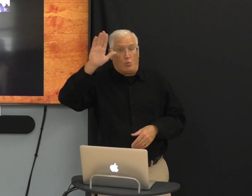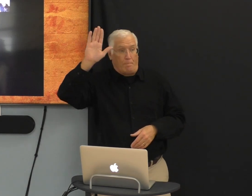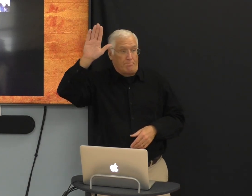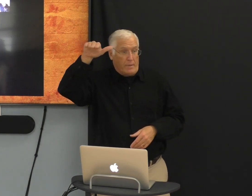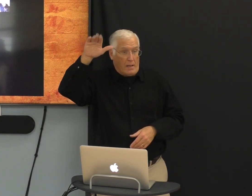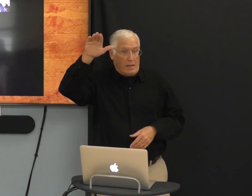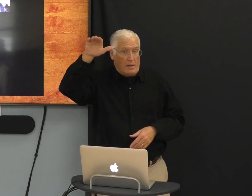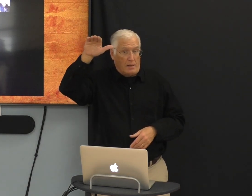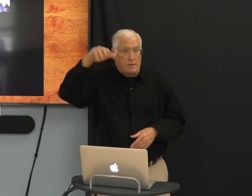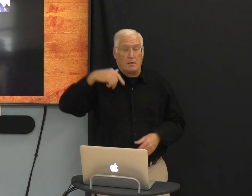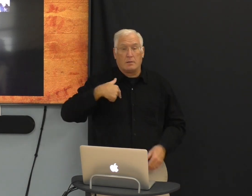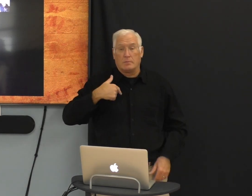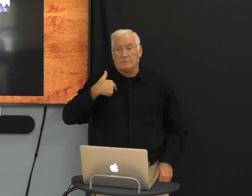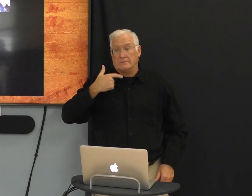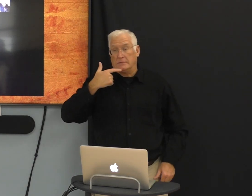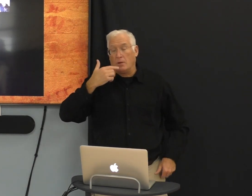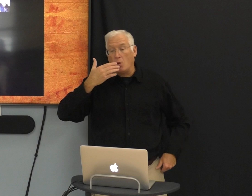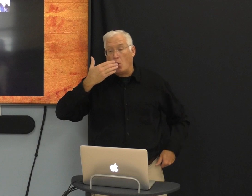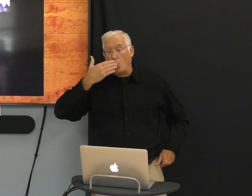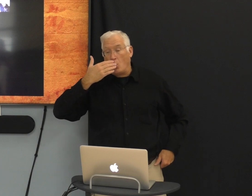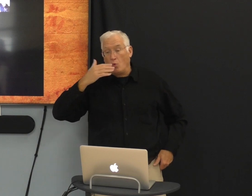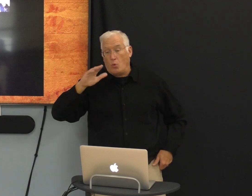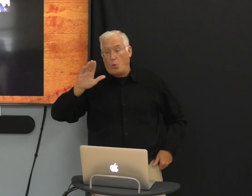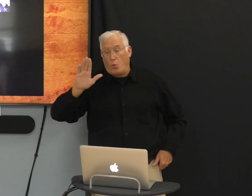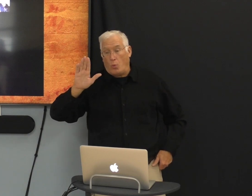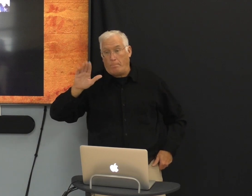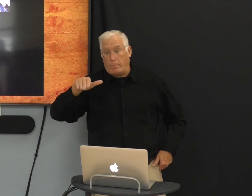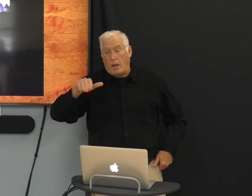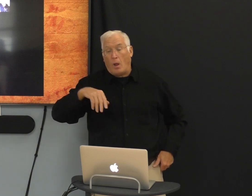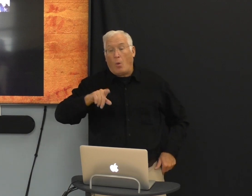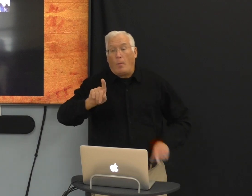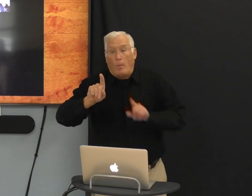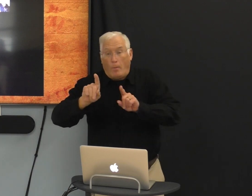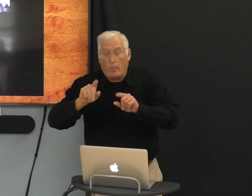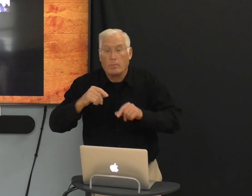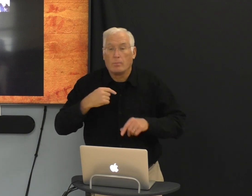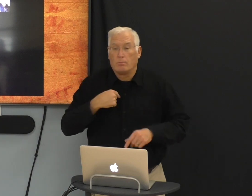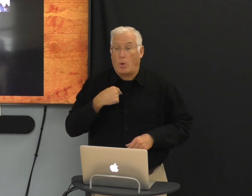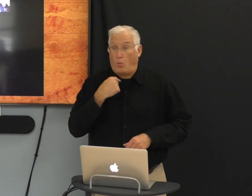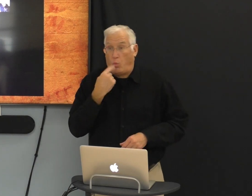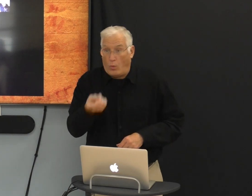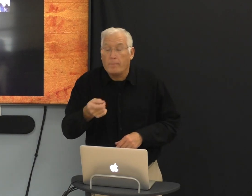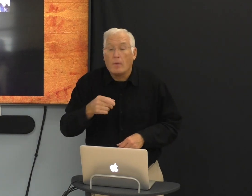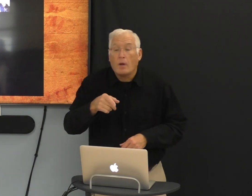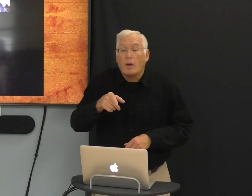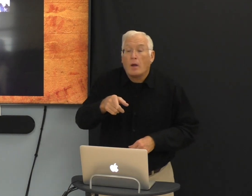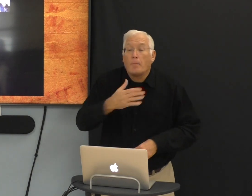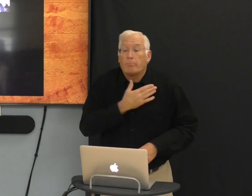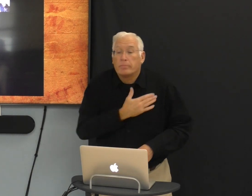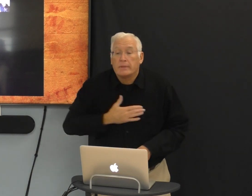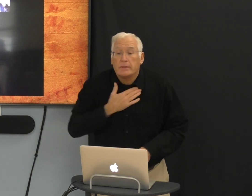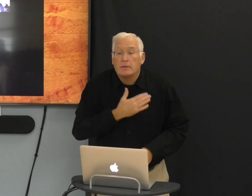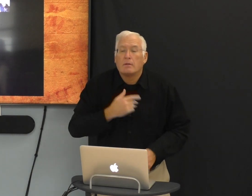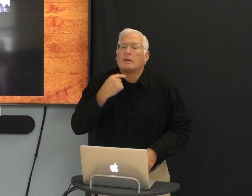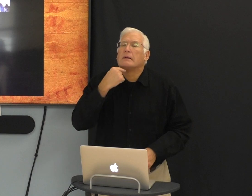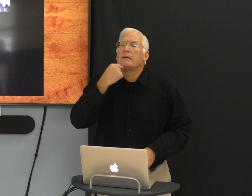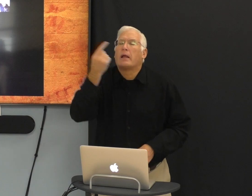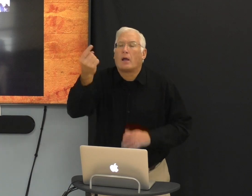And he told me goodbye. And I said goodbye. But wait a minute. I said, hey, please